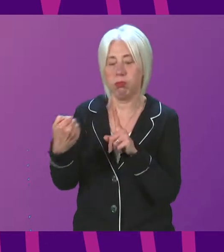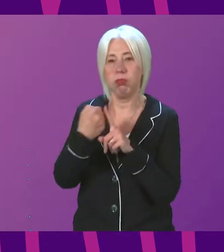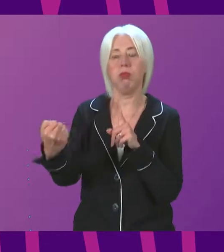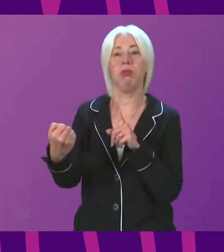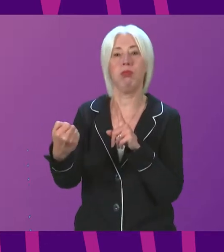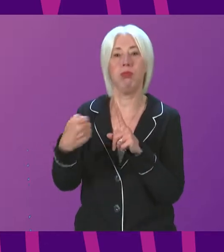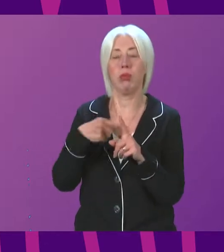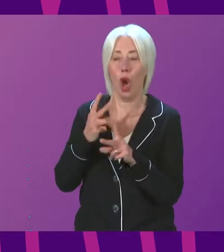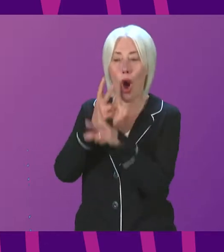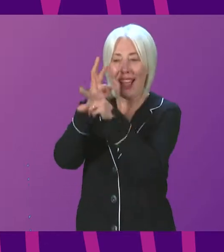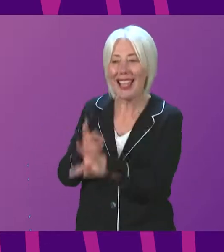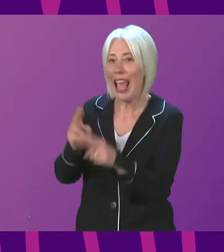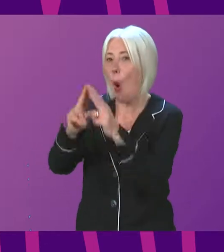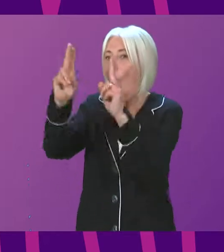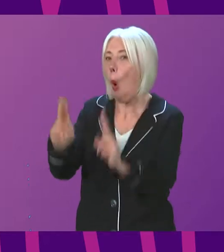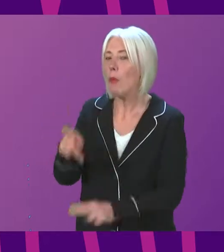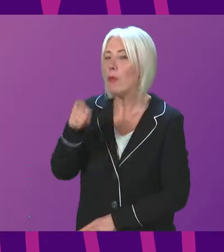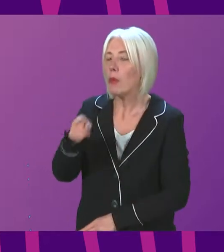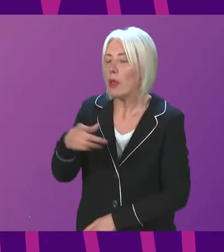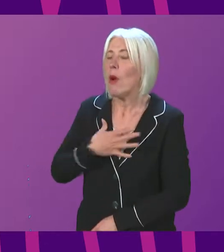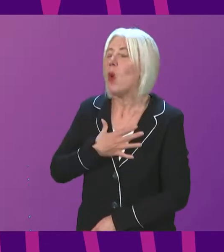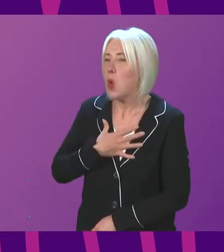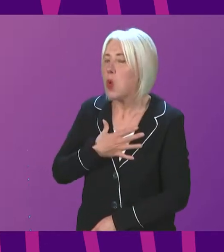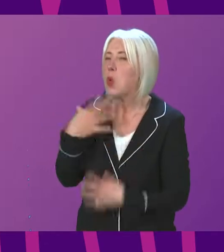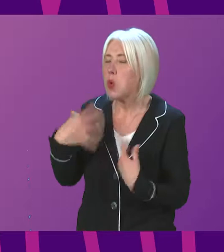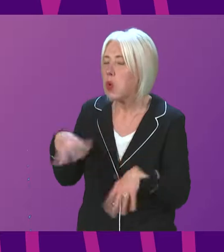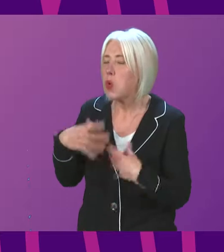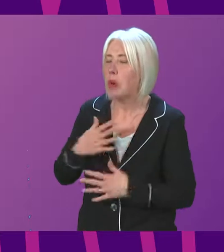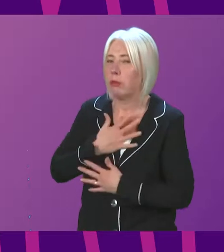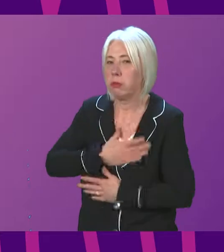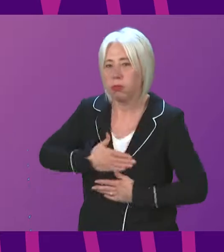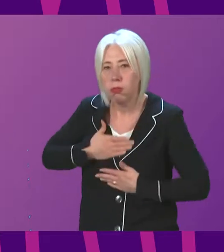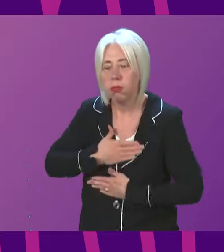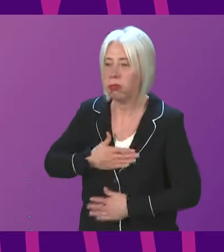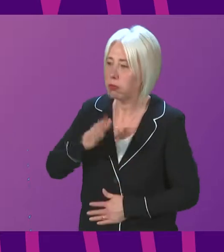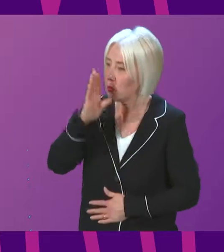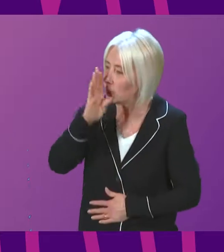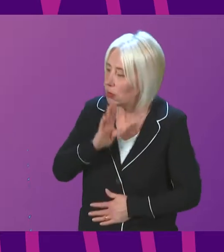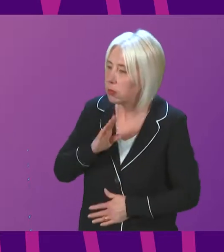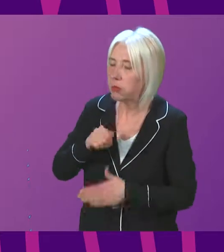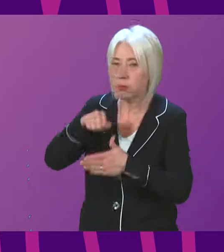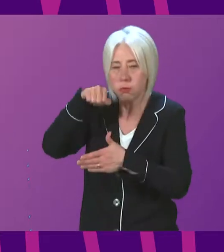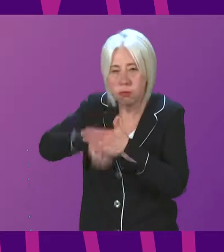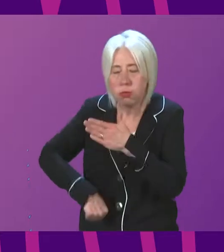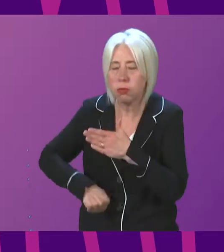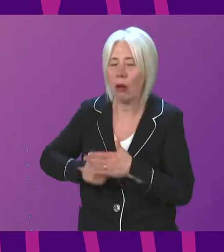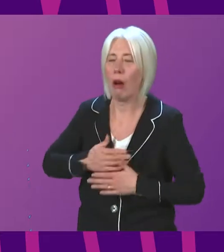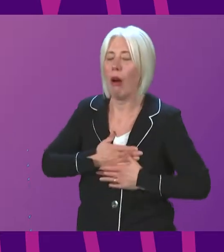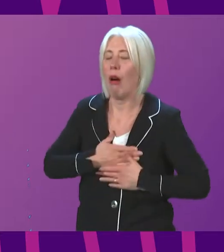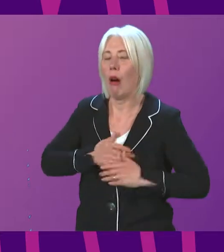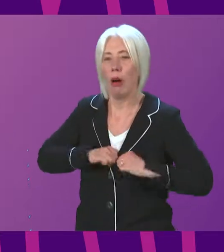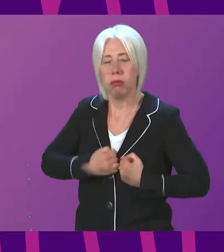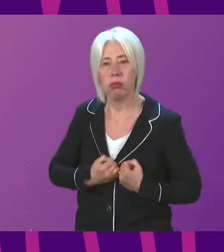on care homes, the greatest grief, hardship and heartache.